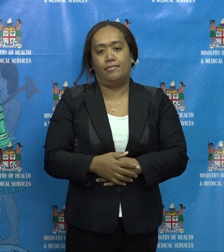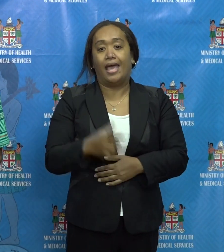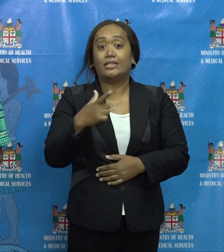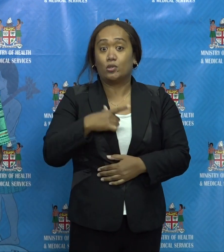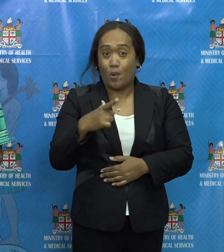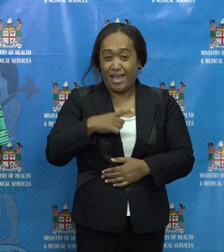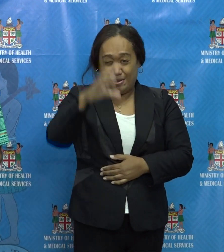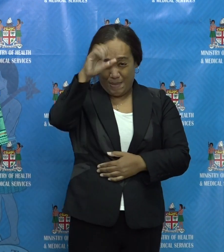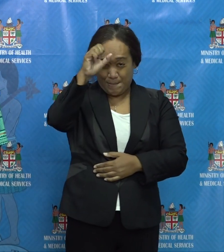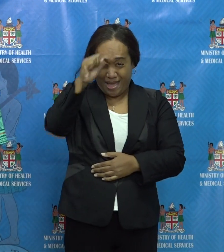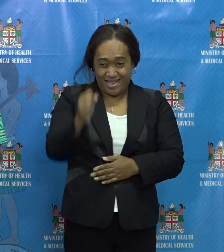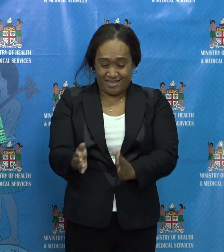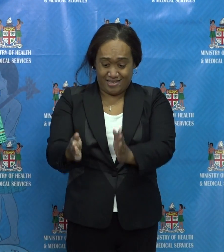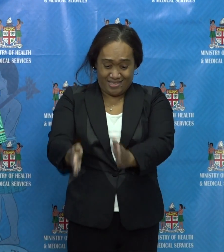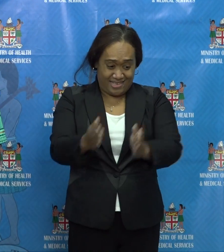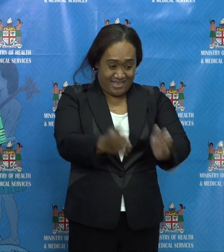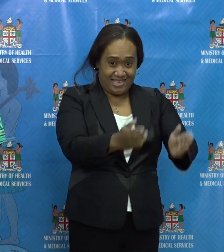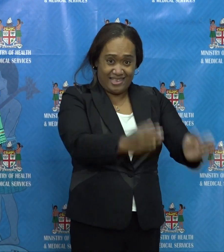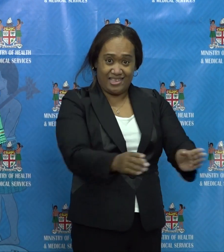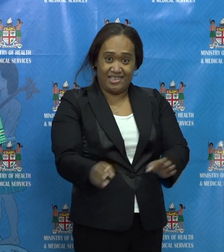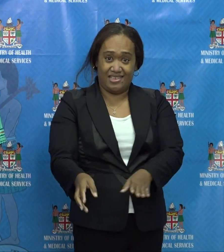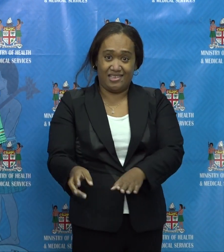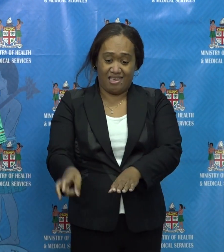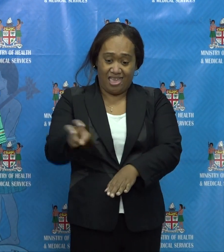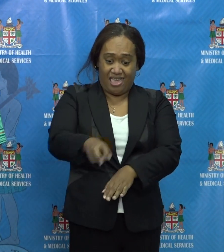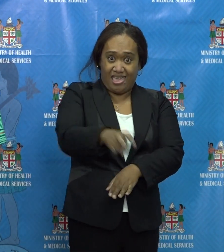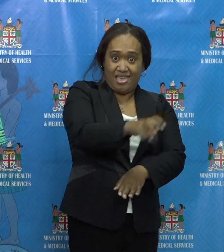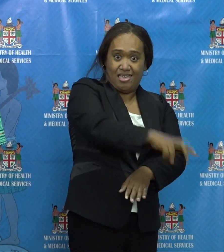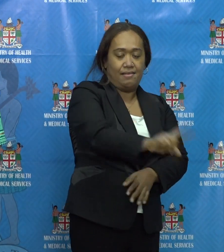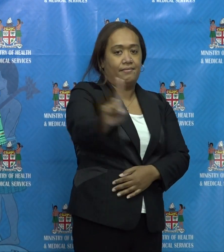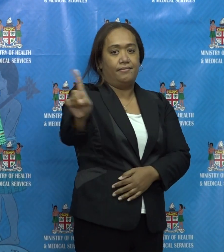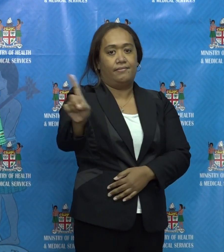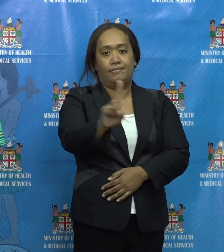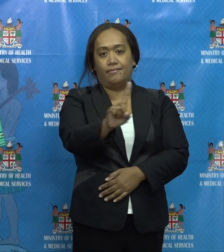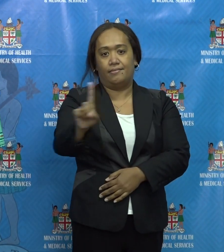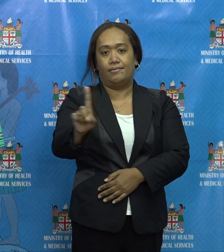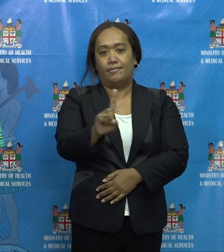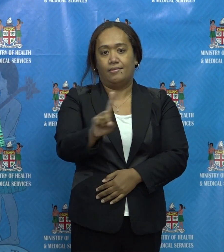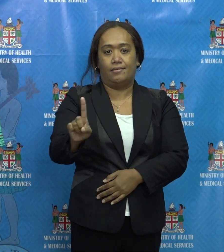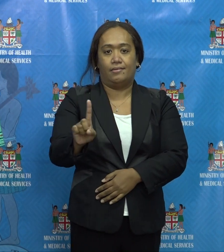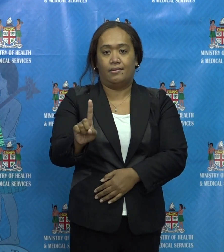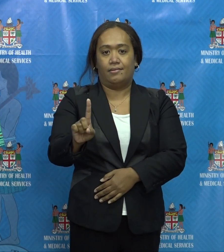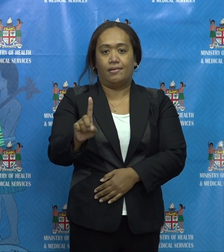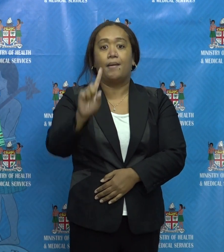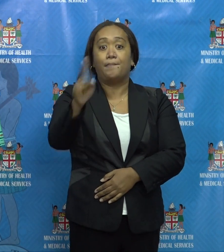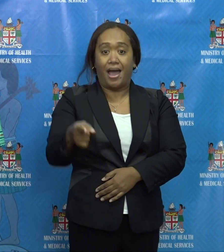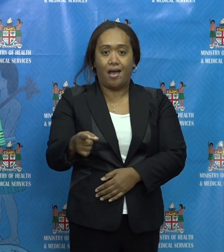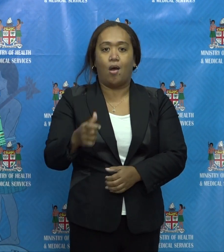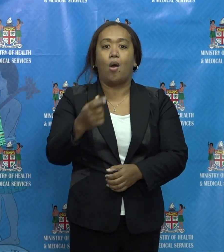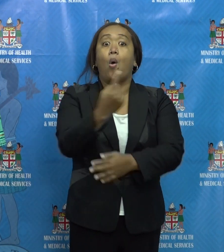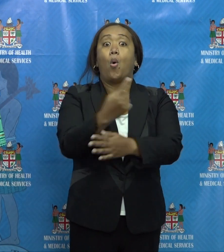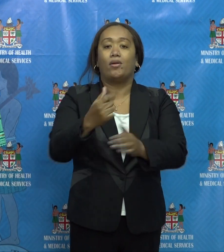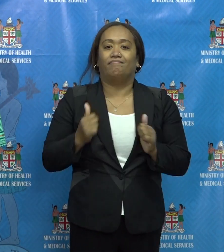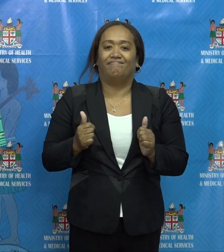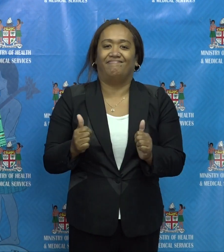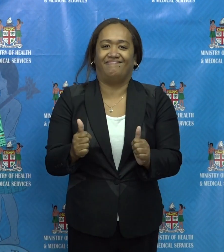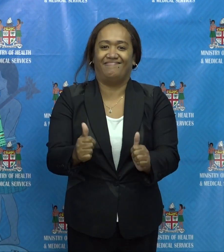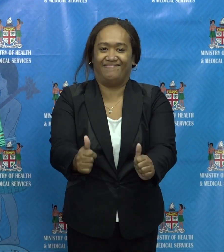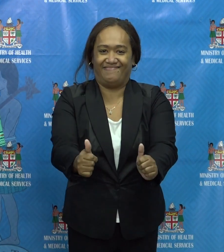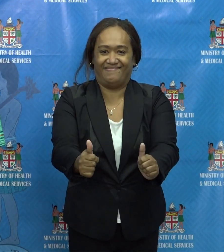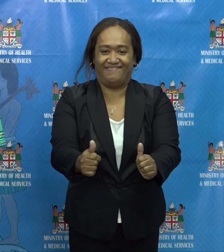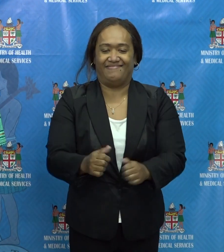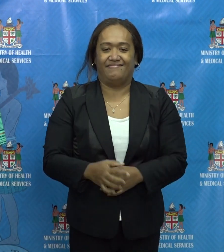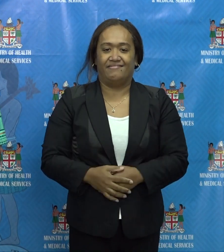of cross-border deliveries of food and essential items into the containment areas will resume. Supermarkets,